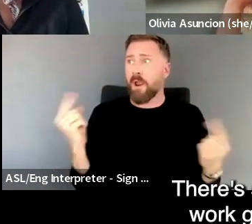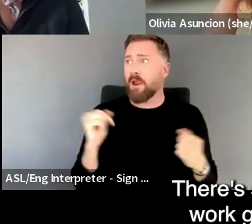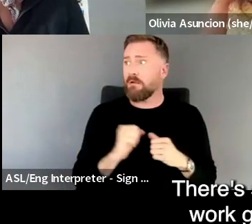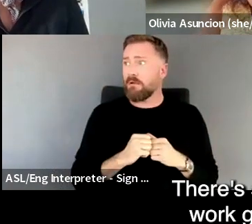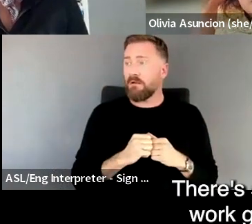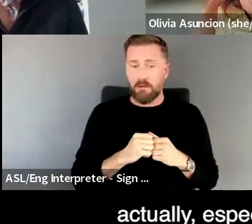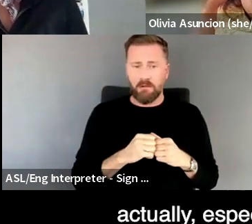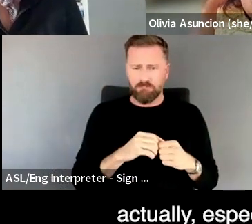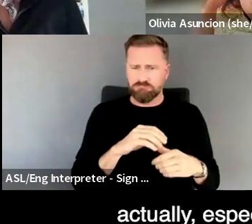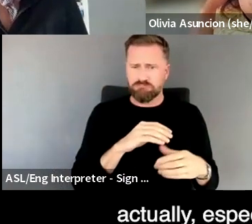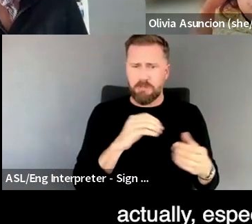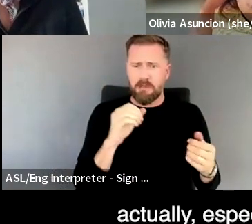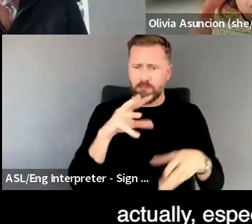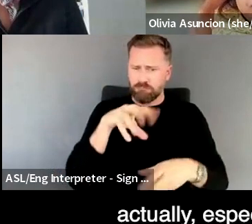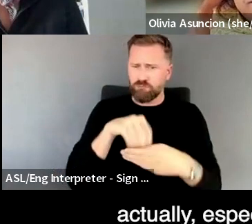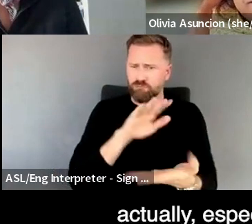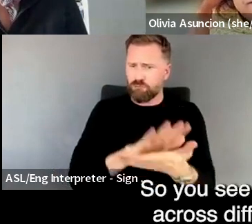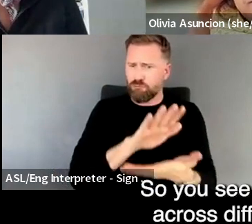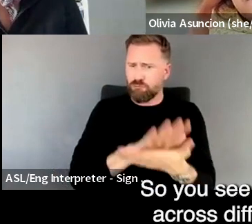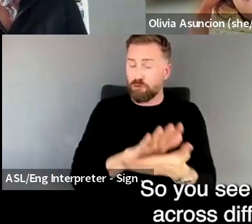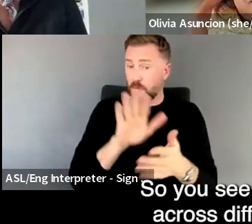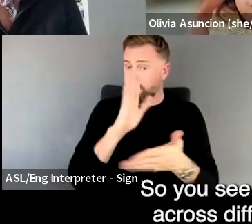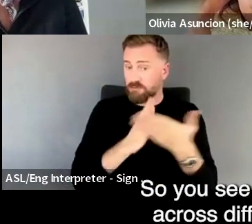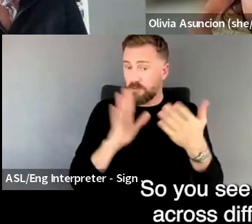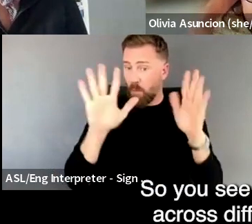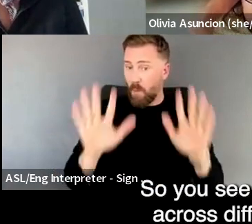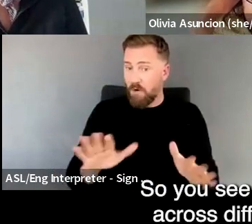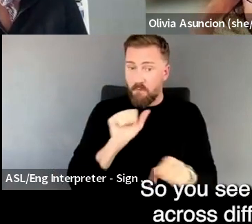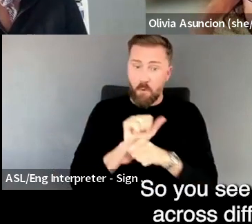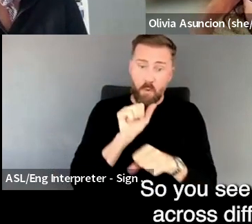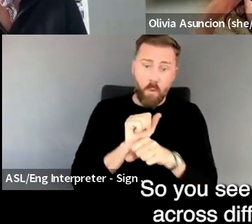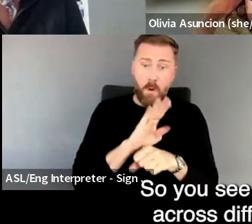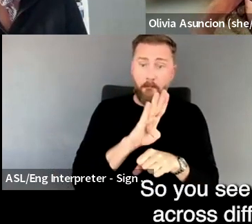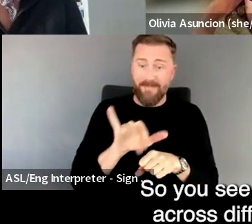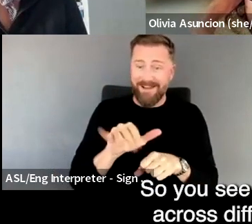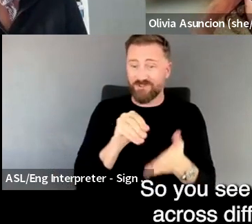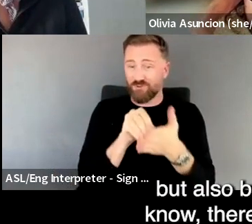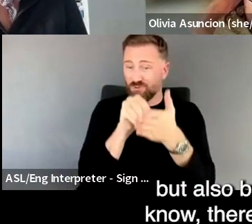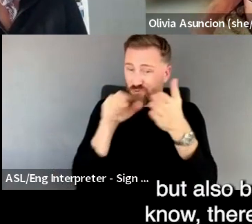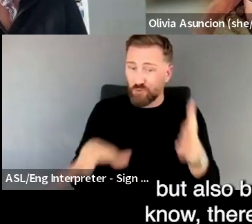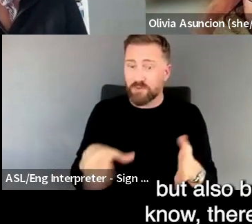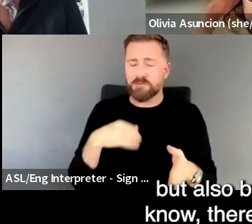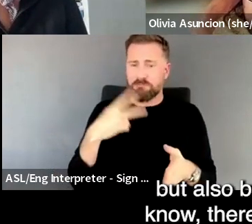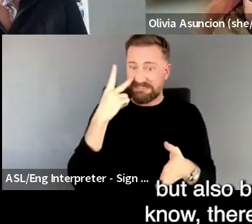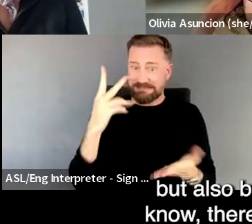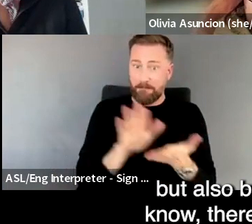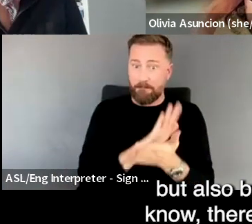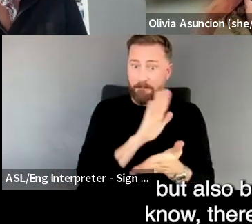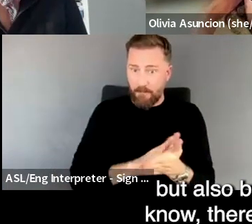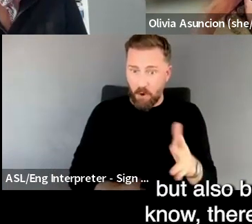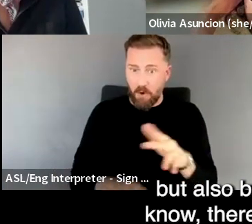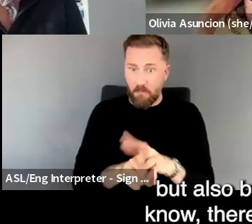wonderful work going on there, actually, especially by the students. So you, you see papers coming out across different universities, but also by academics,